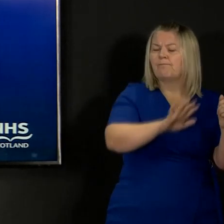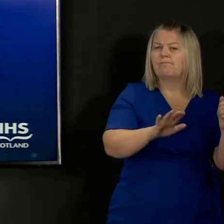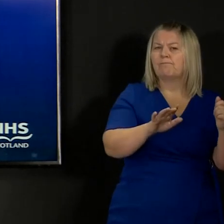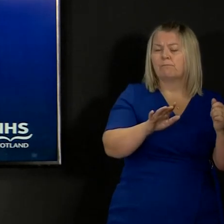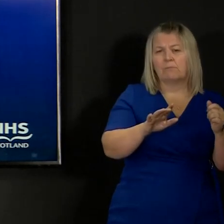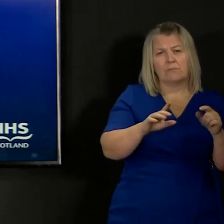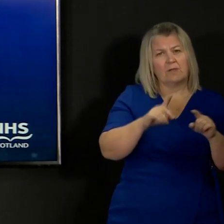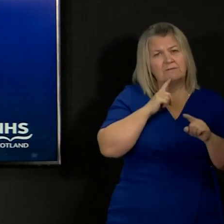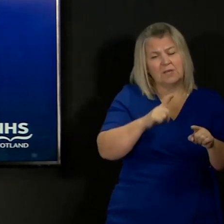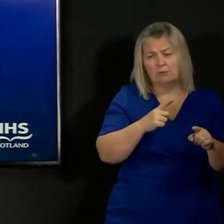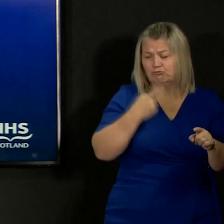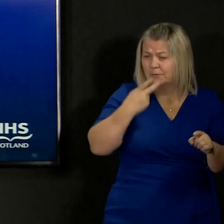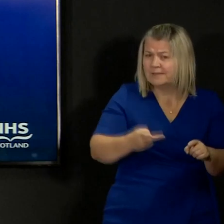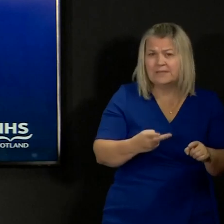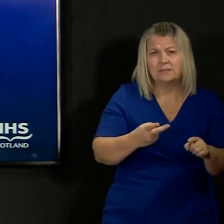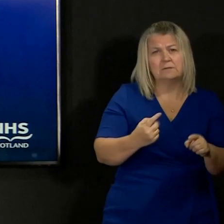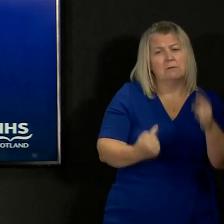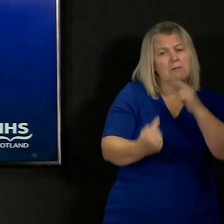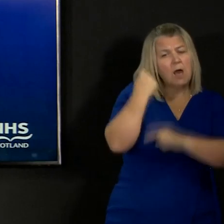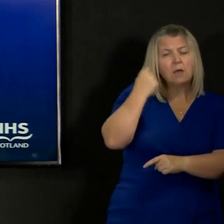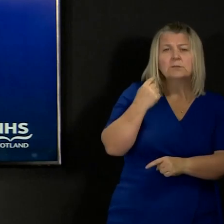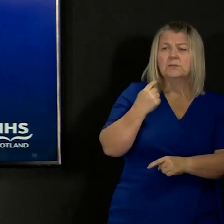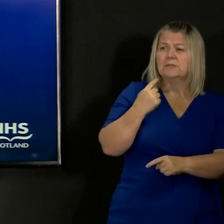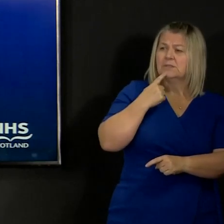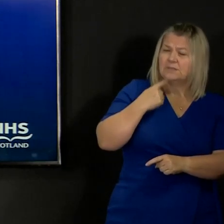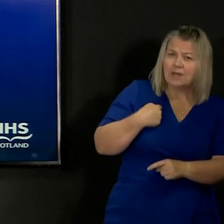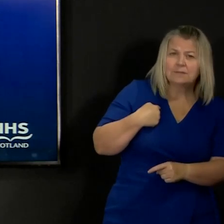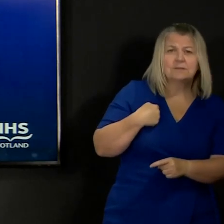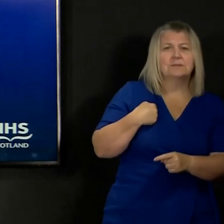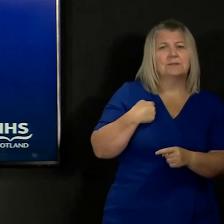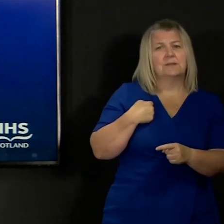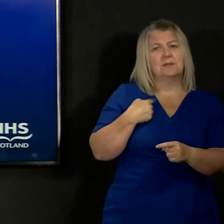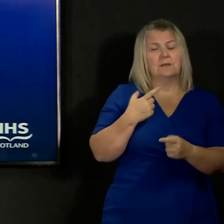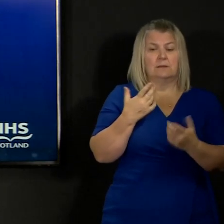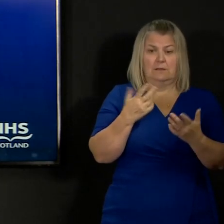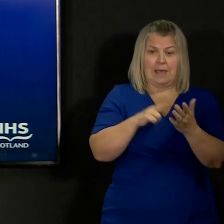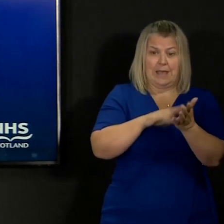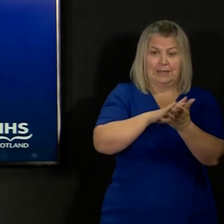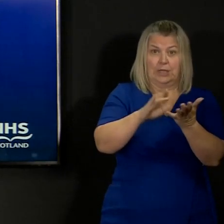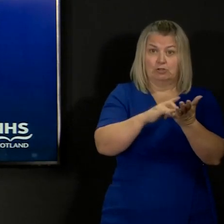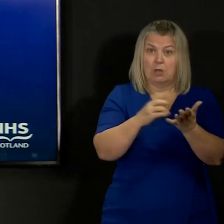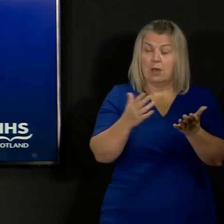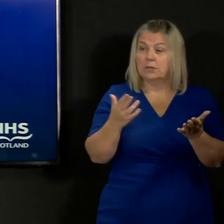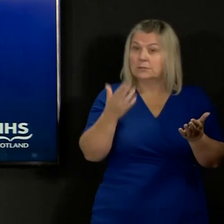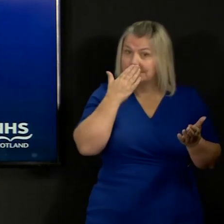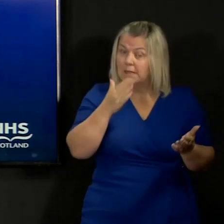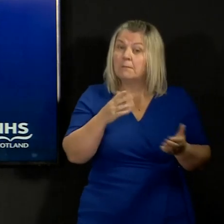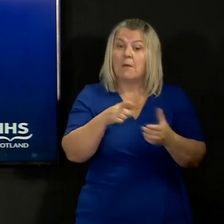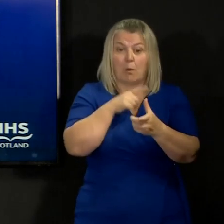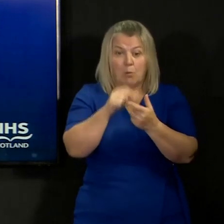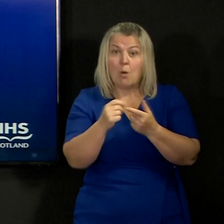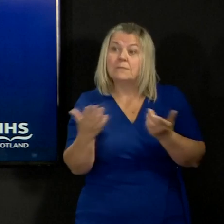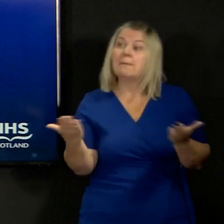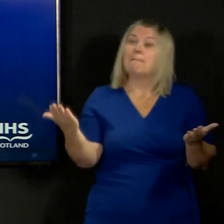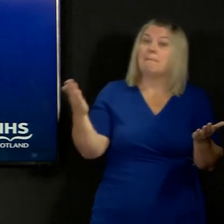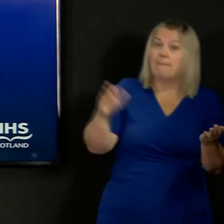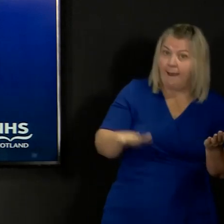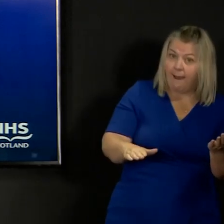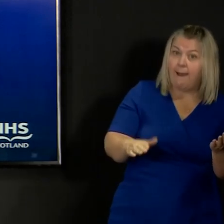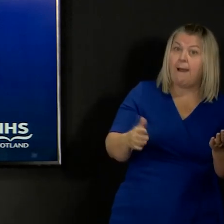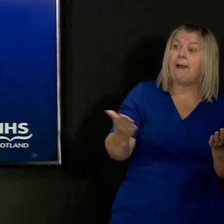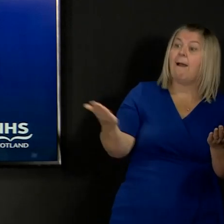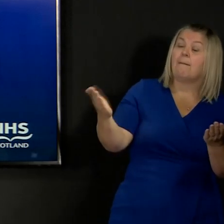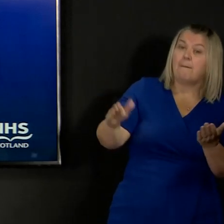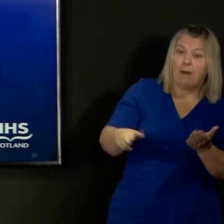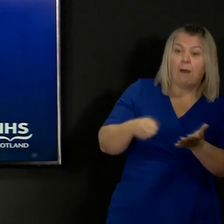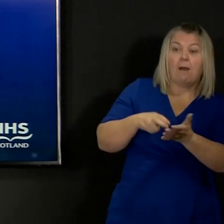week and again yesterday as we remobilise the health service in that safe and gradual way that we are doing